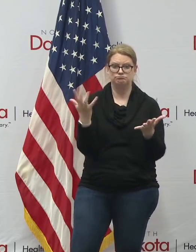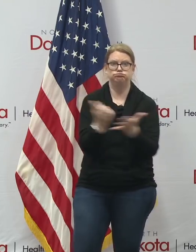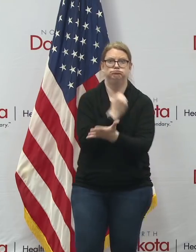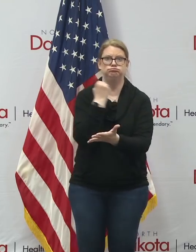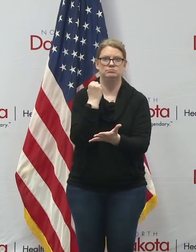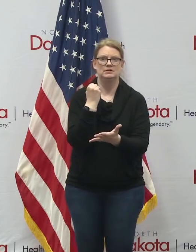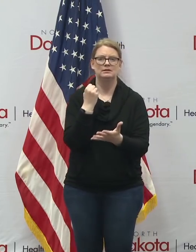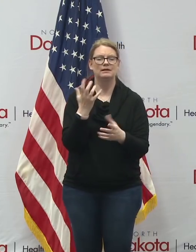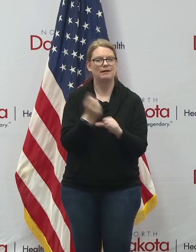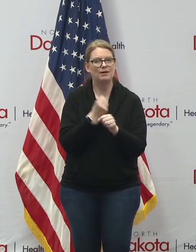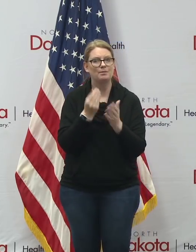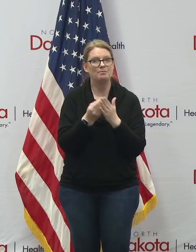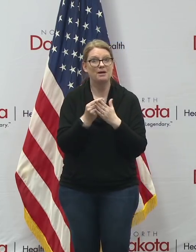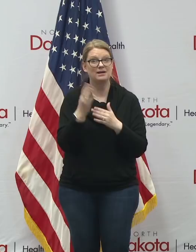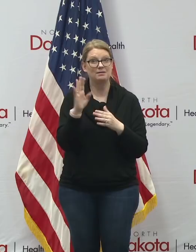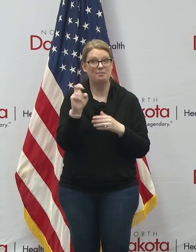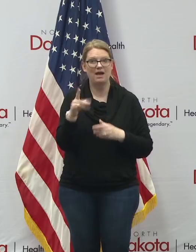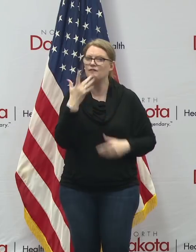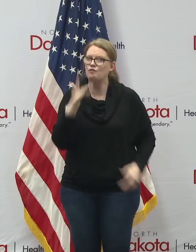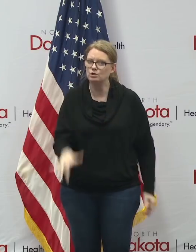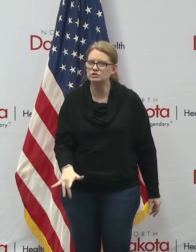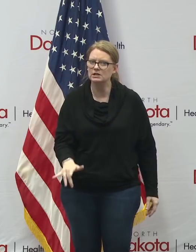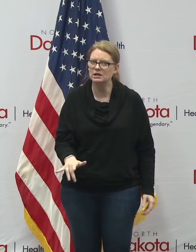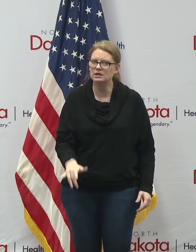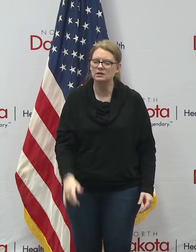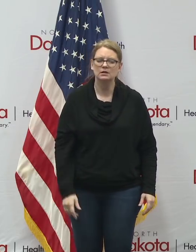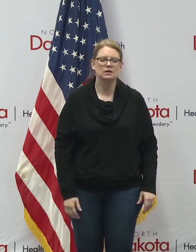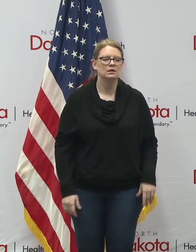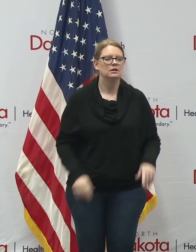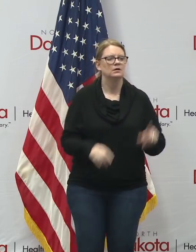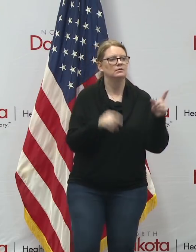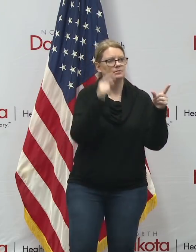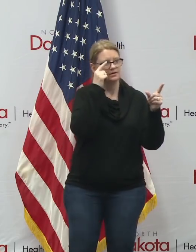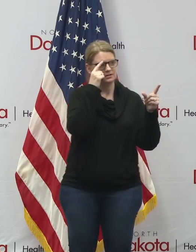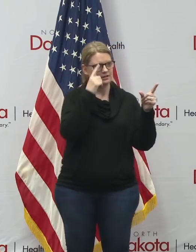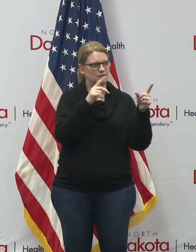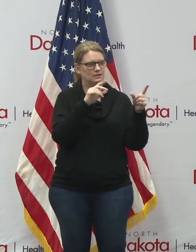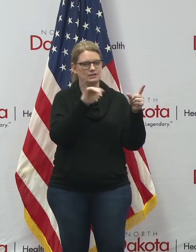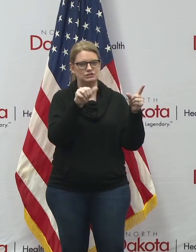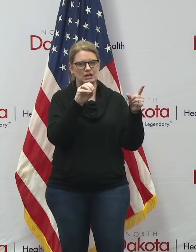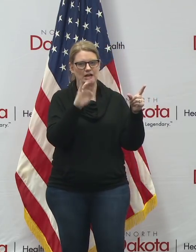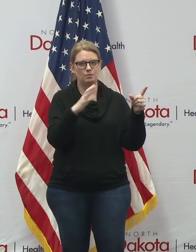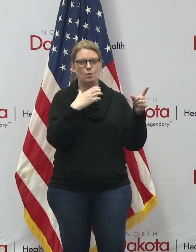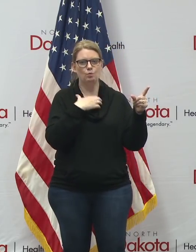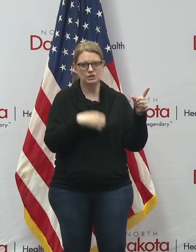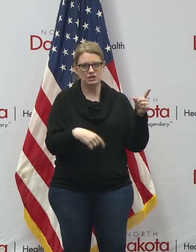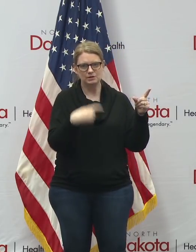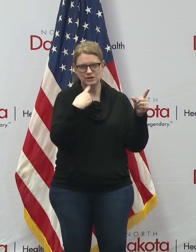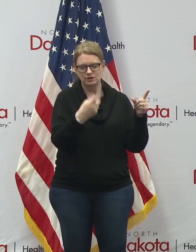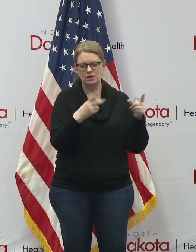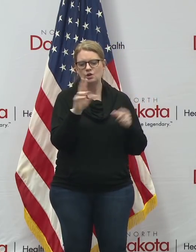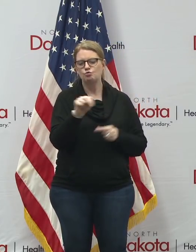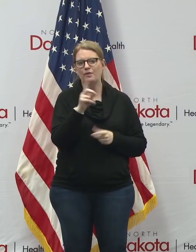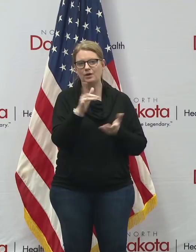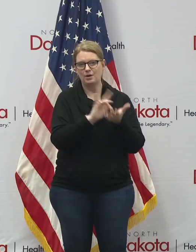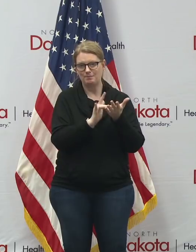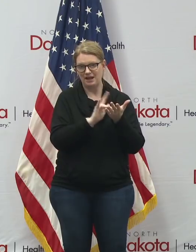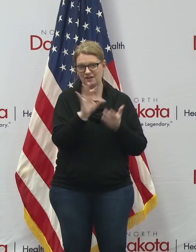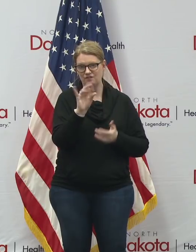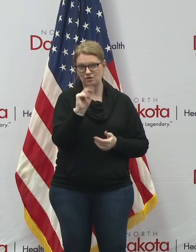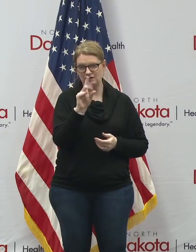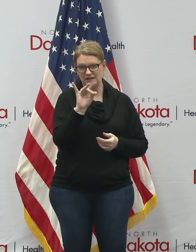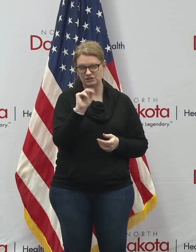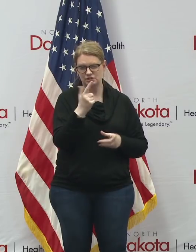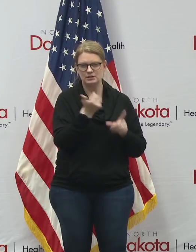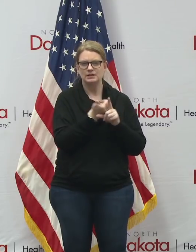and the other one other thing jacob i wish in the context of things i wish i had said the north dakota medical foundation who runs the giving